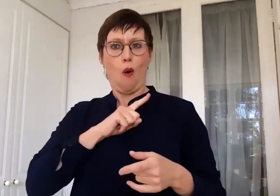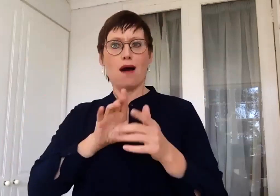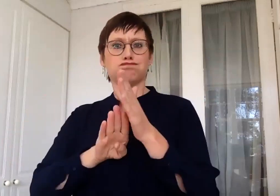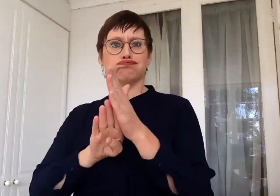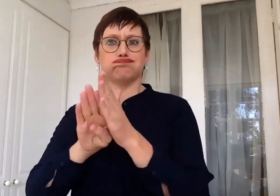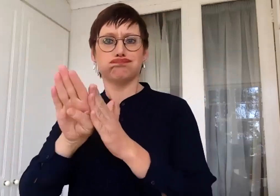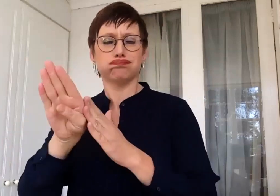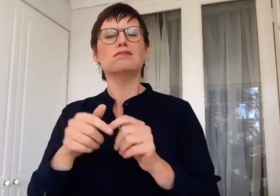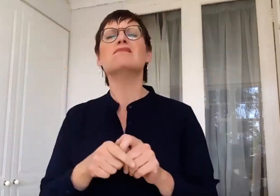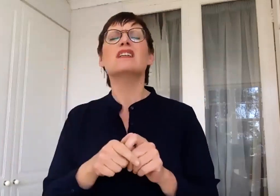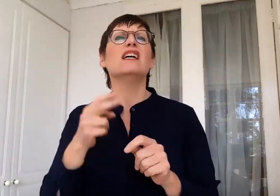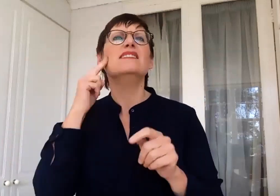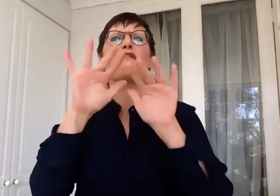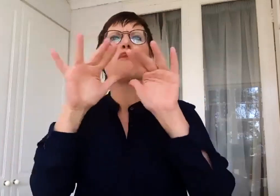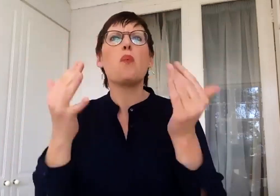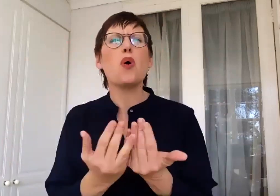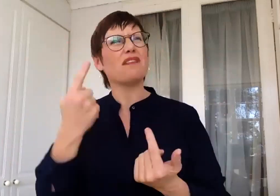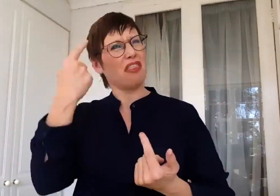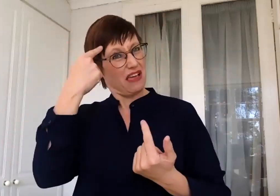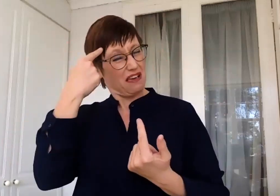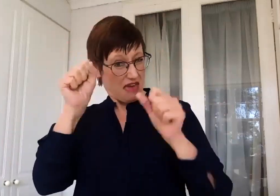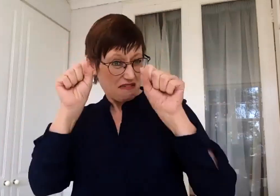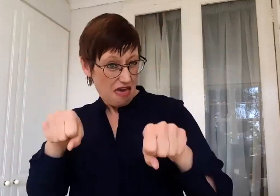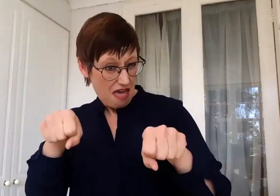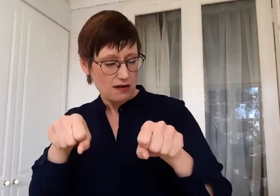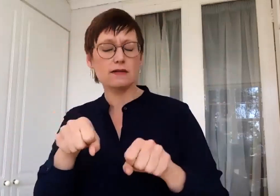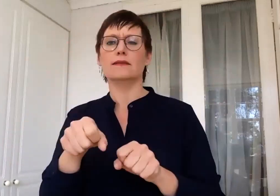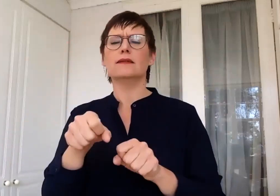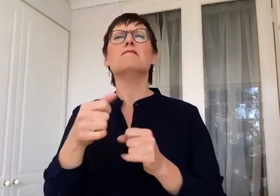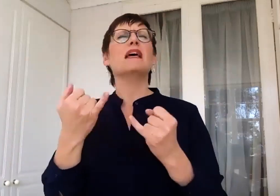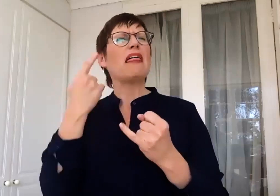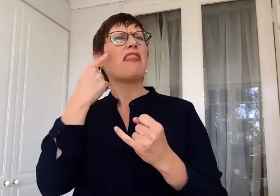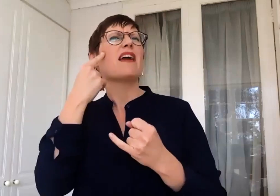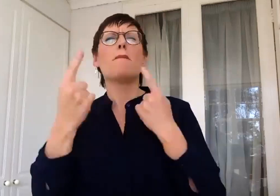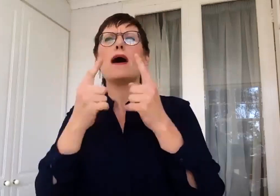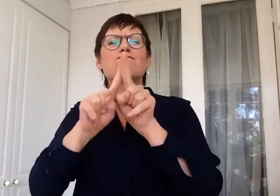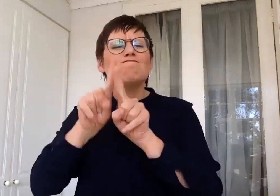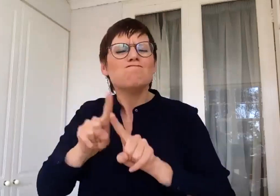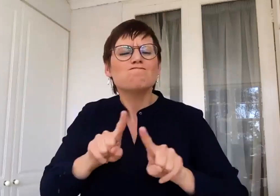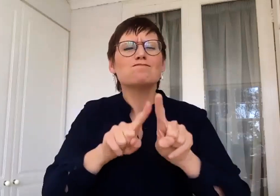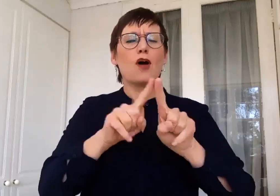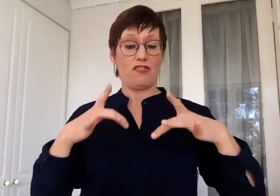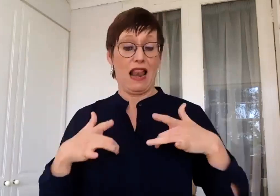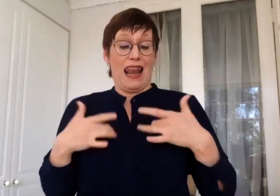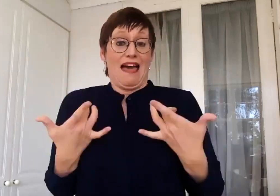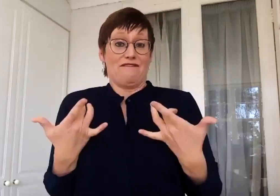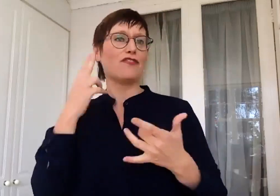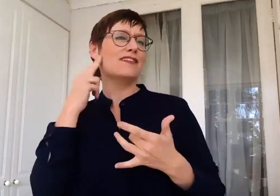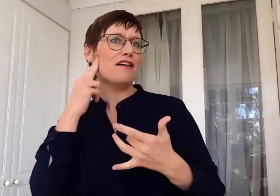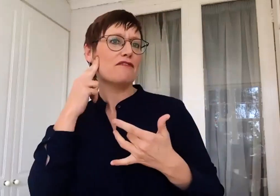living with a disability? What about learning to sign and understanding the nuances and intricacies of this language? These